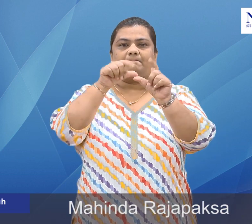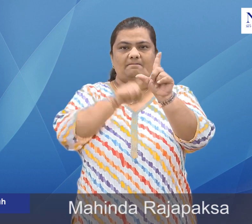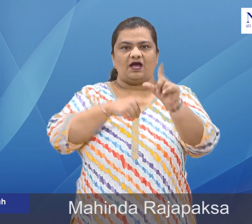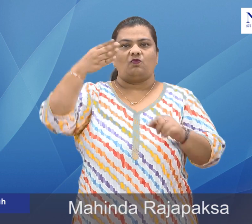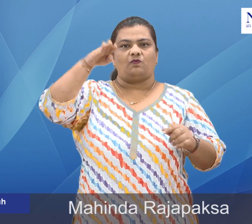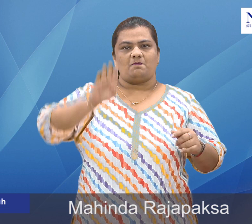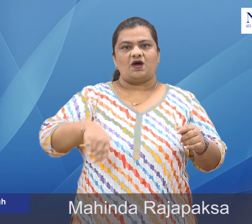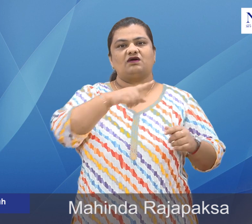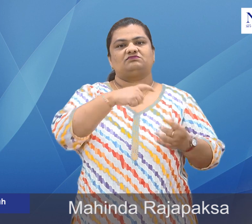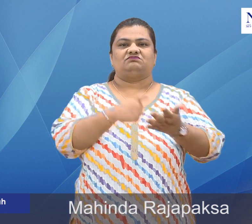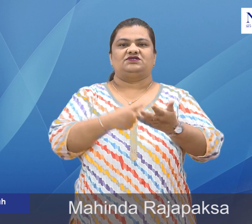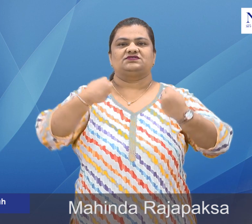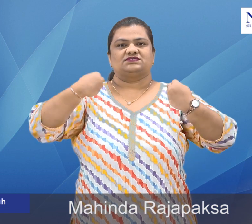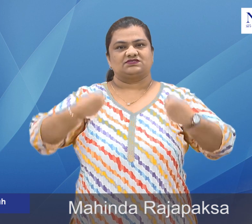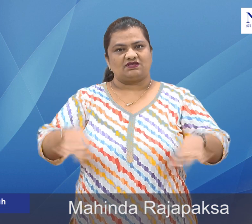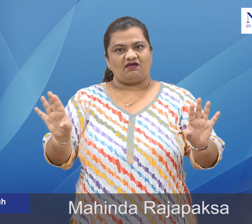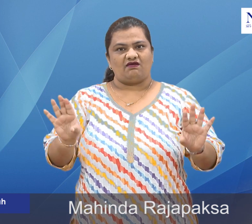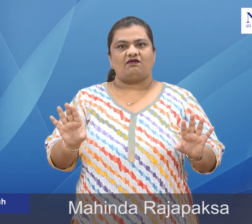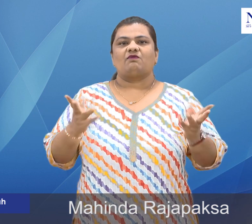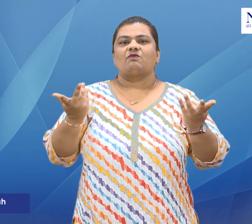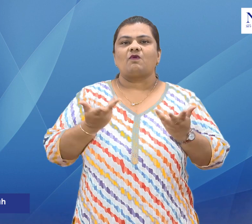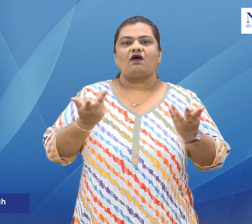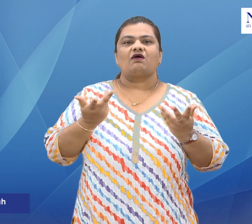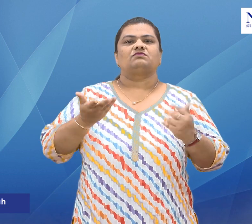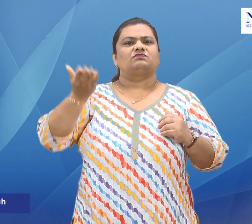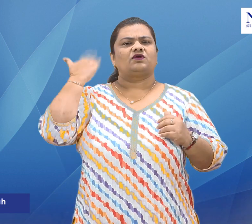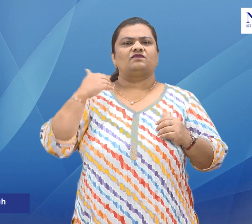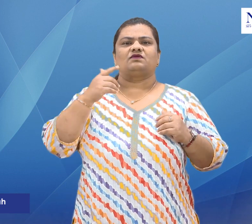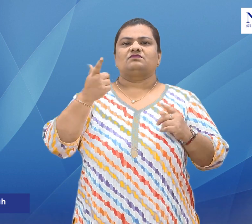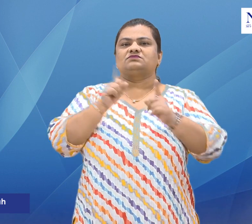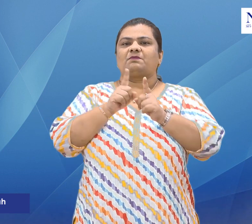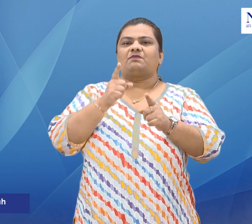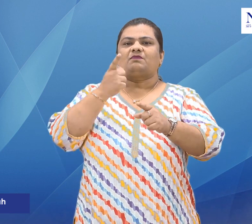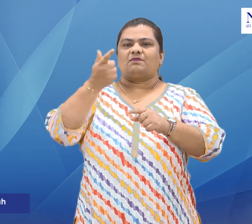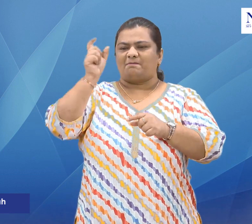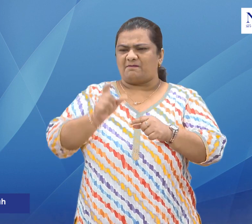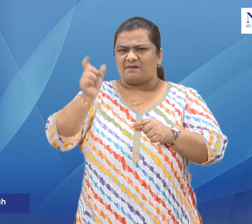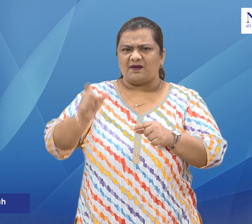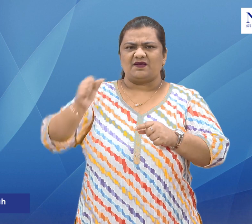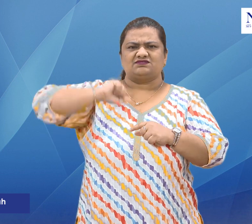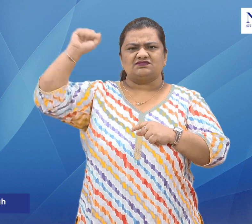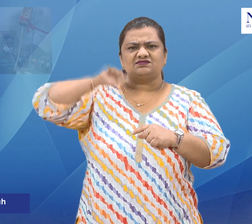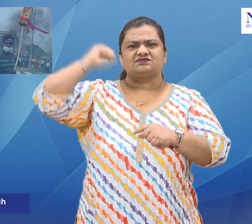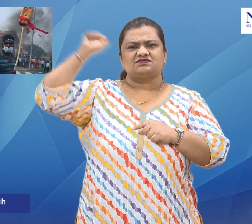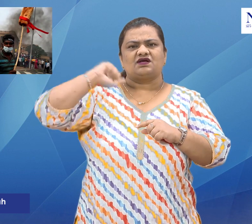his supporters brutally assaulted peaceful anti-government protesters amid a worsening economic crisis on the island.